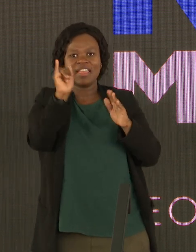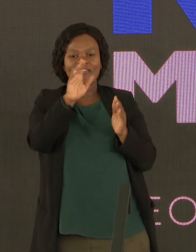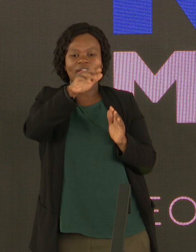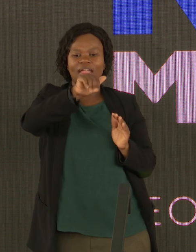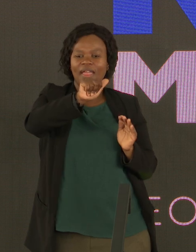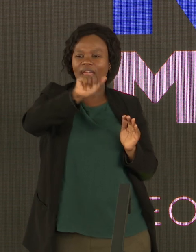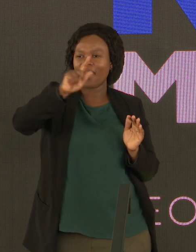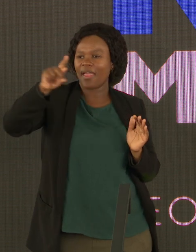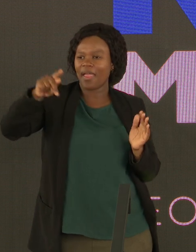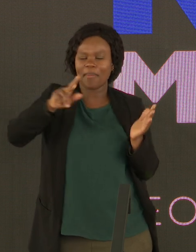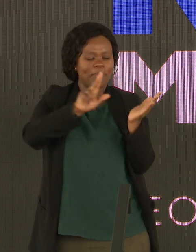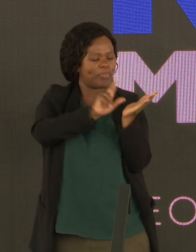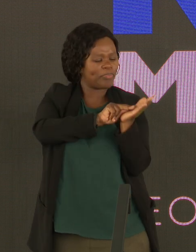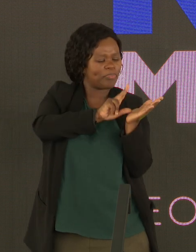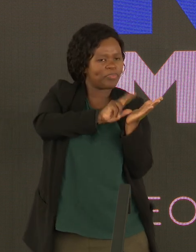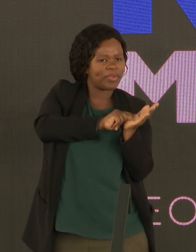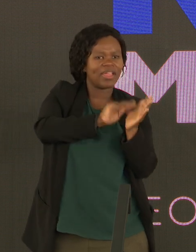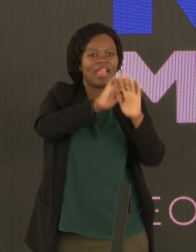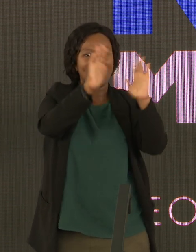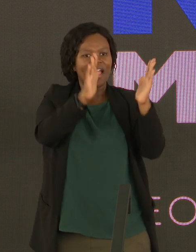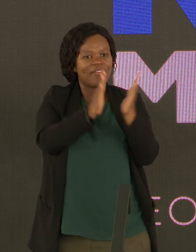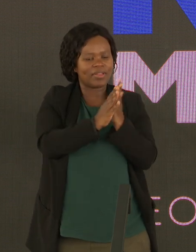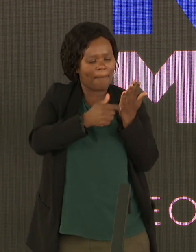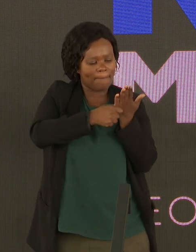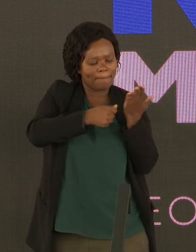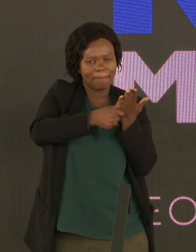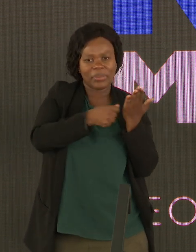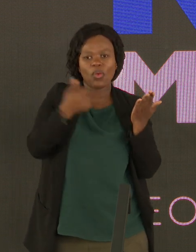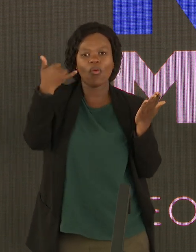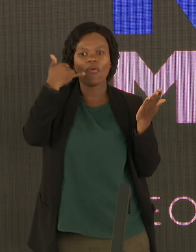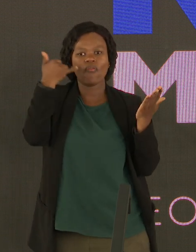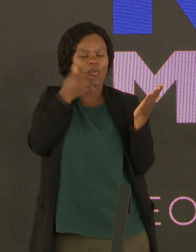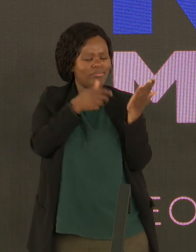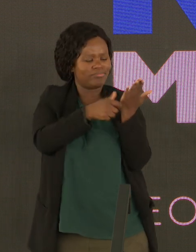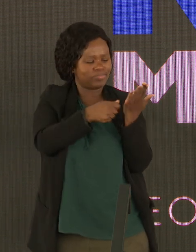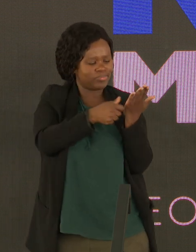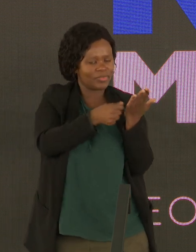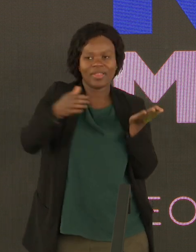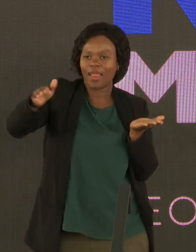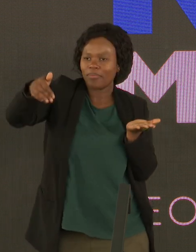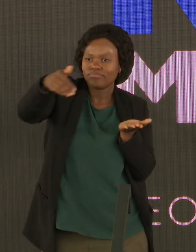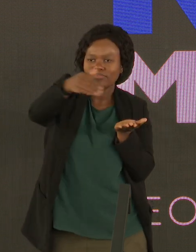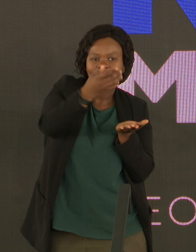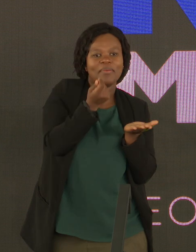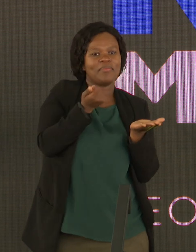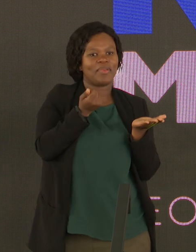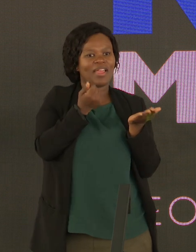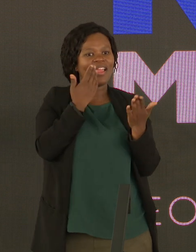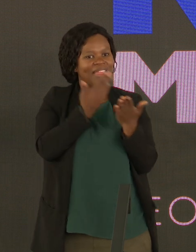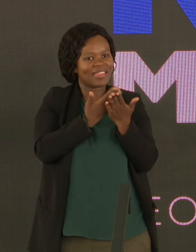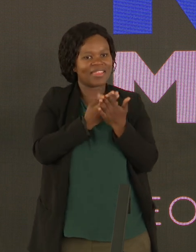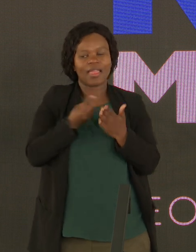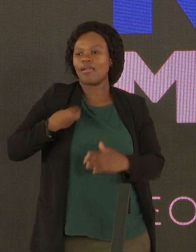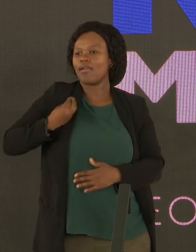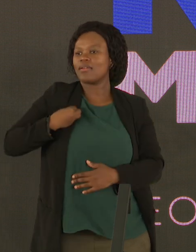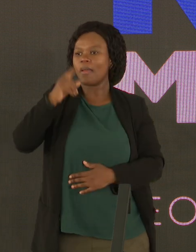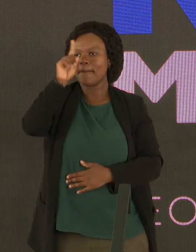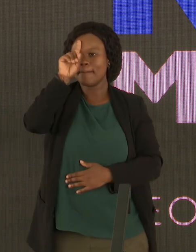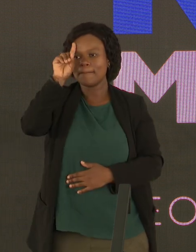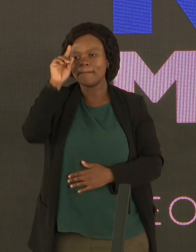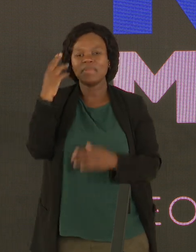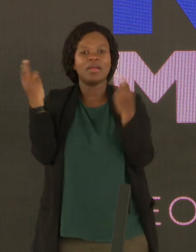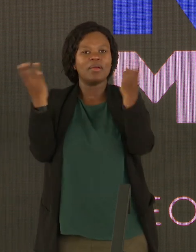and doing all of our transactions. And if that's not serving the purpose of giving young black people loans to start